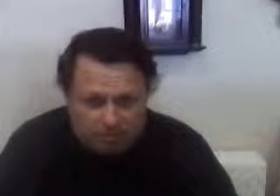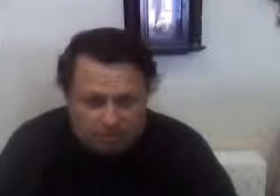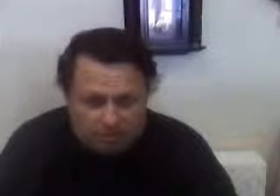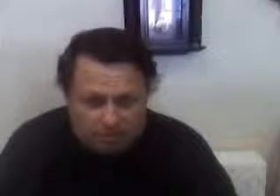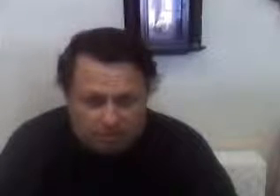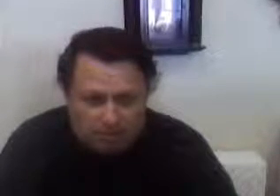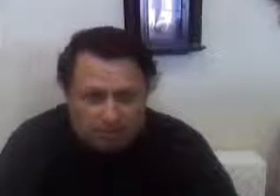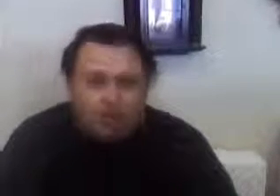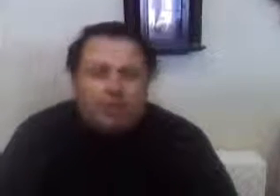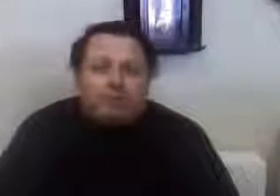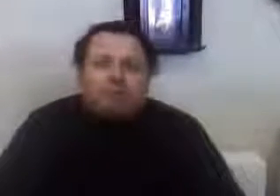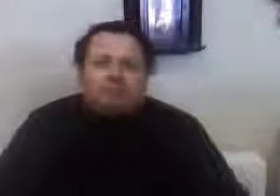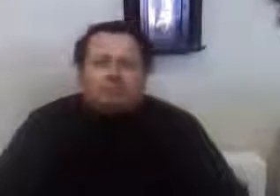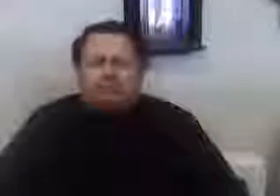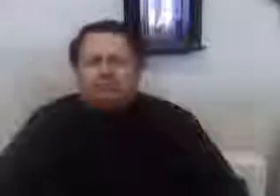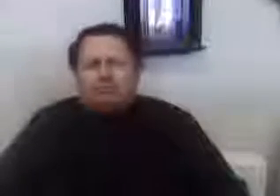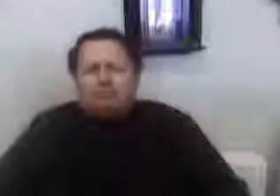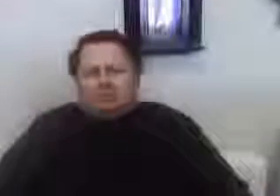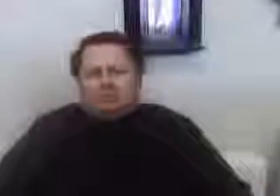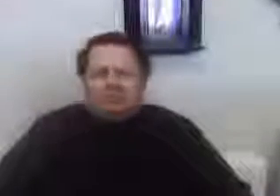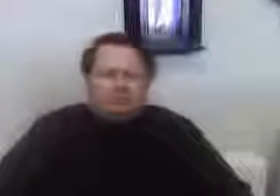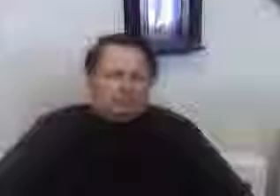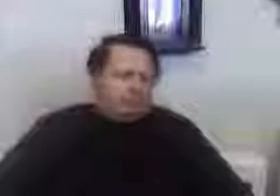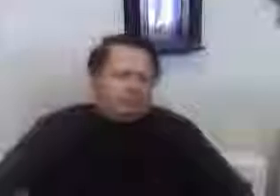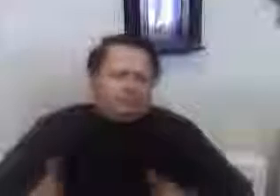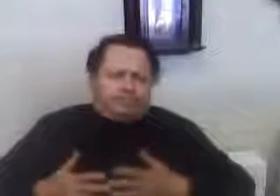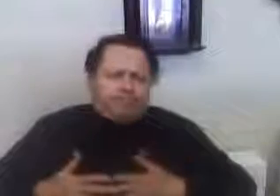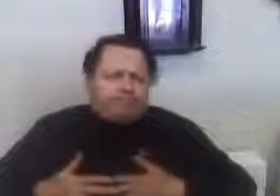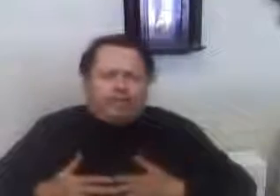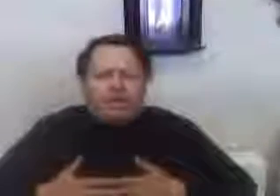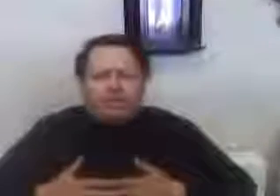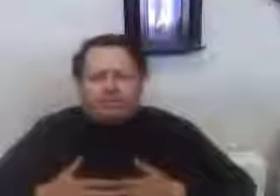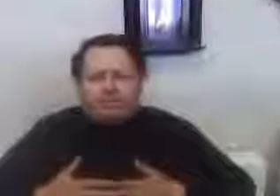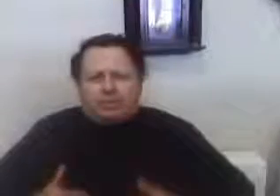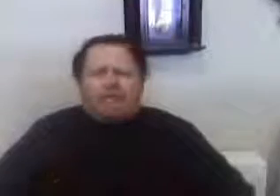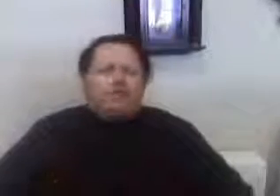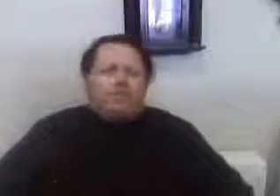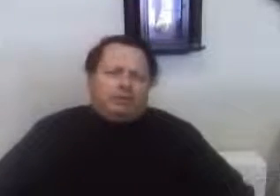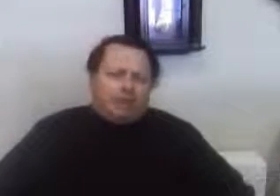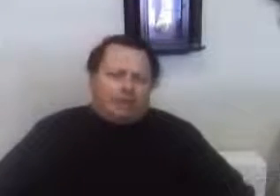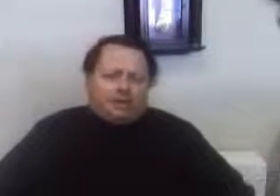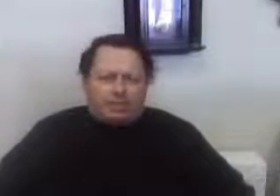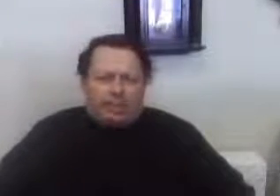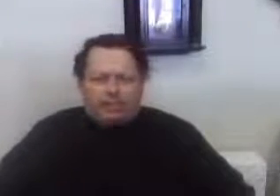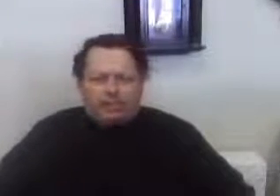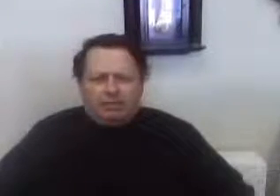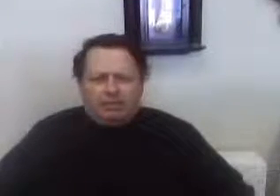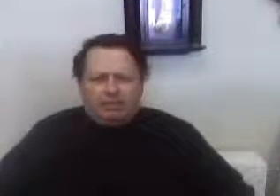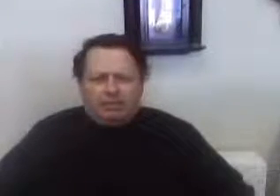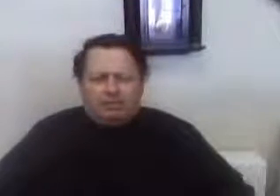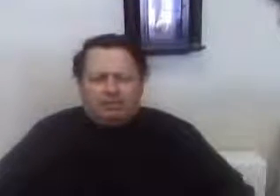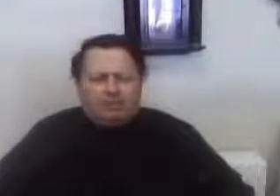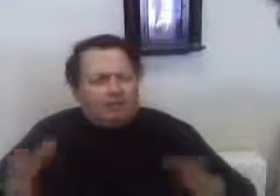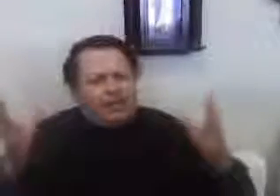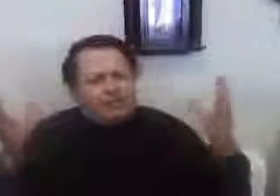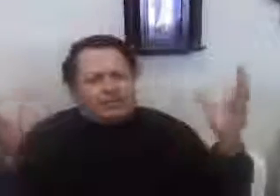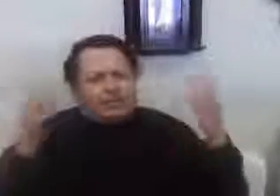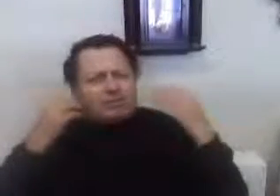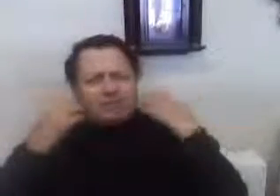So people, please believe me when I say, though I disagree